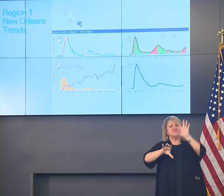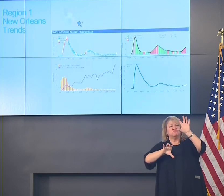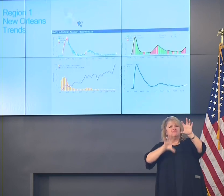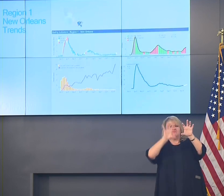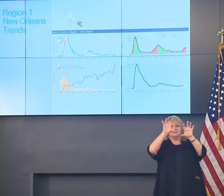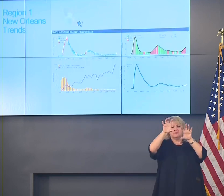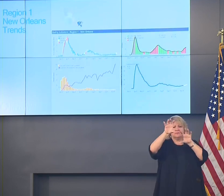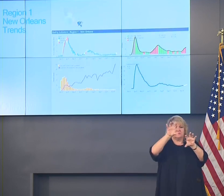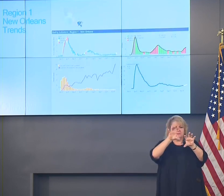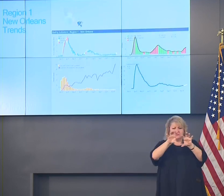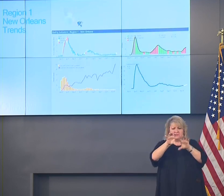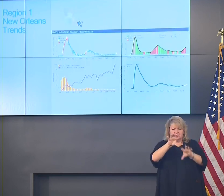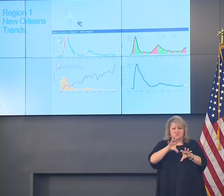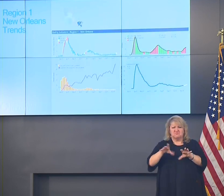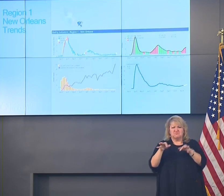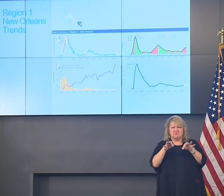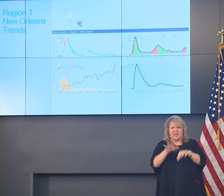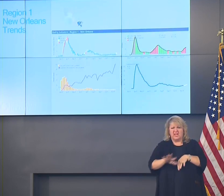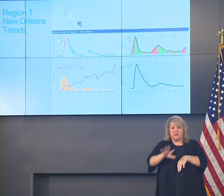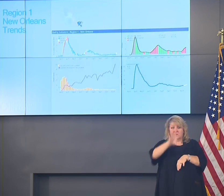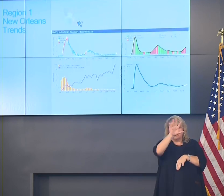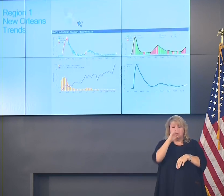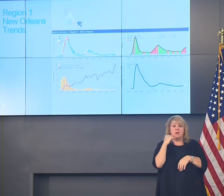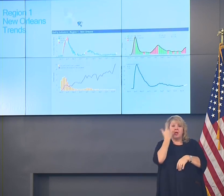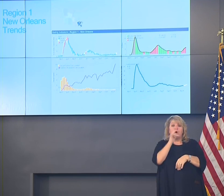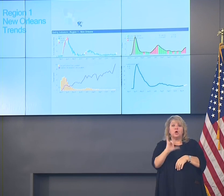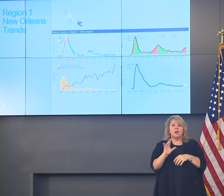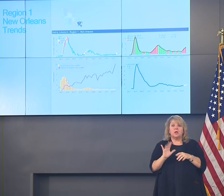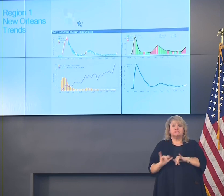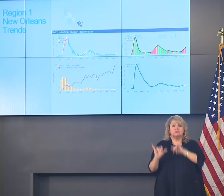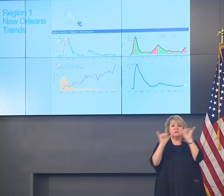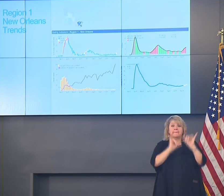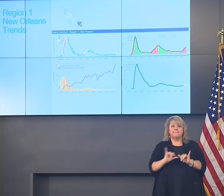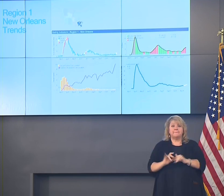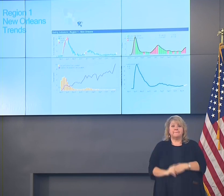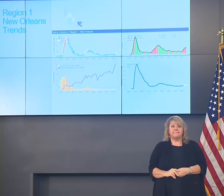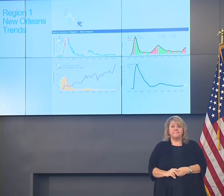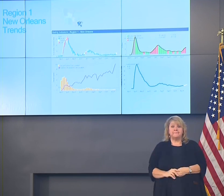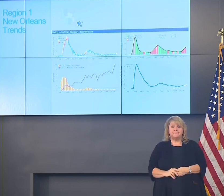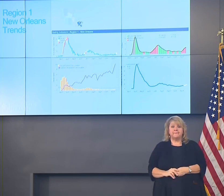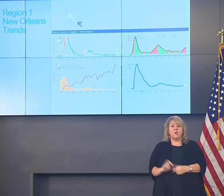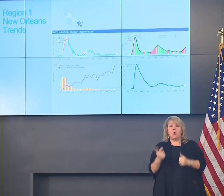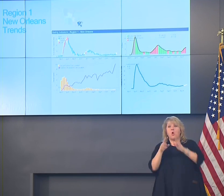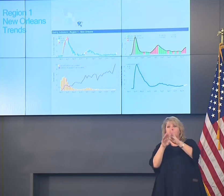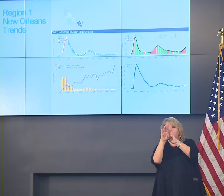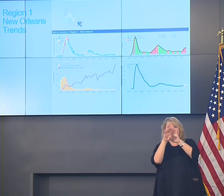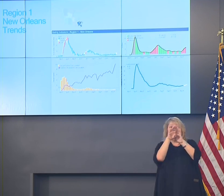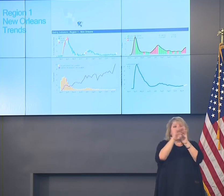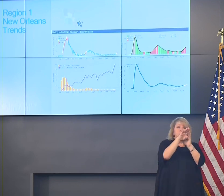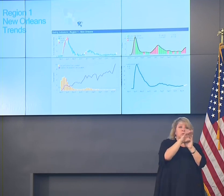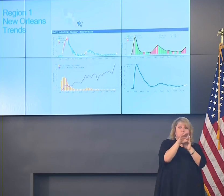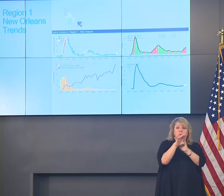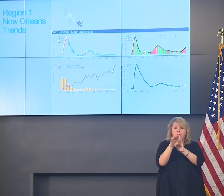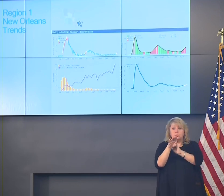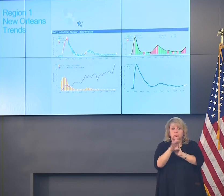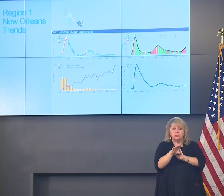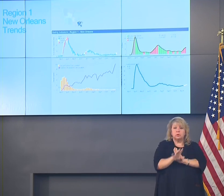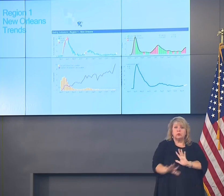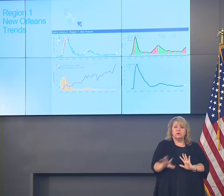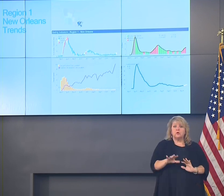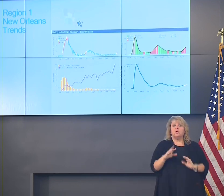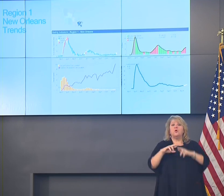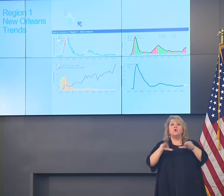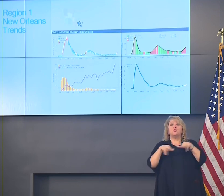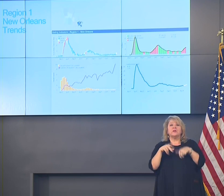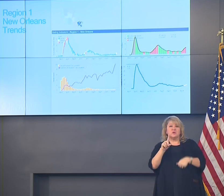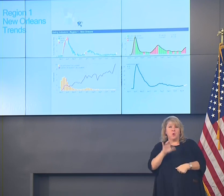awfully similar. Every region across the state right now is experiencing very similar increases. So region 1,